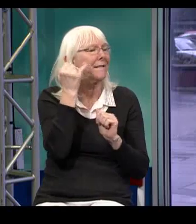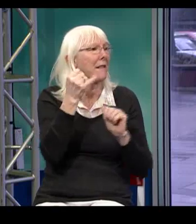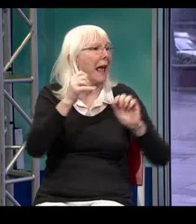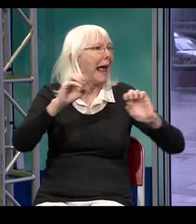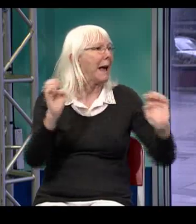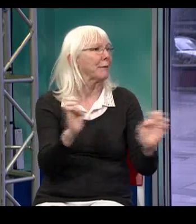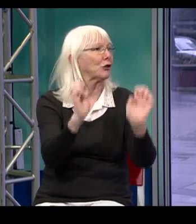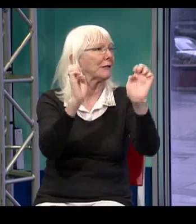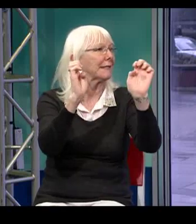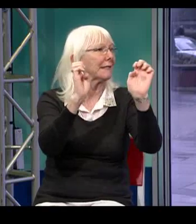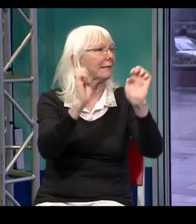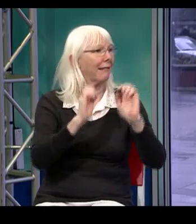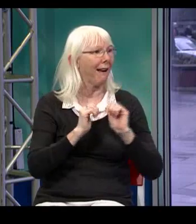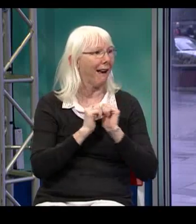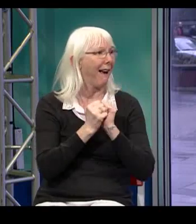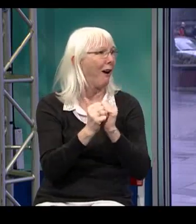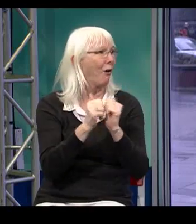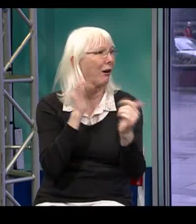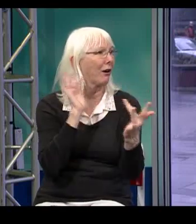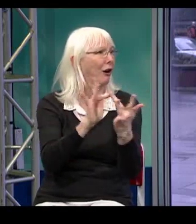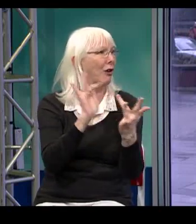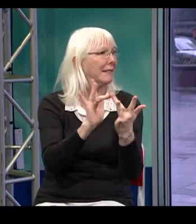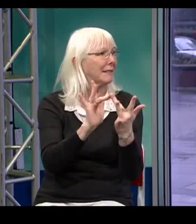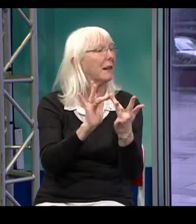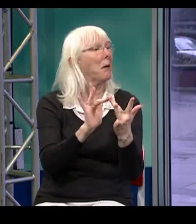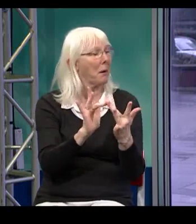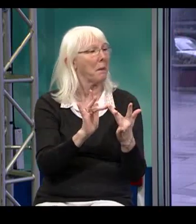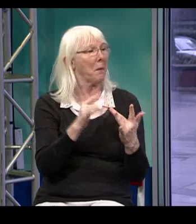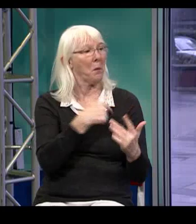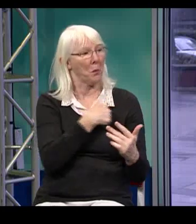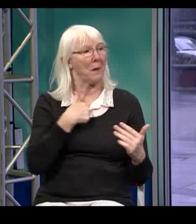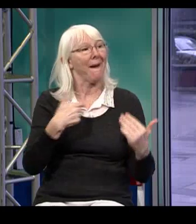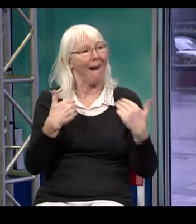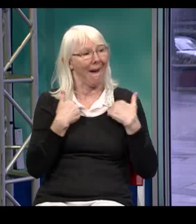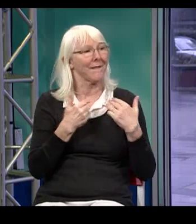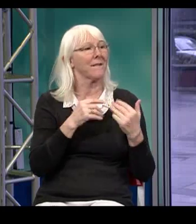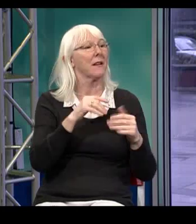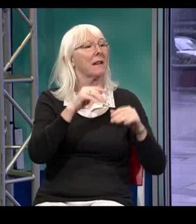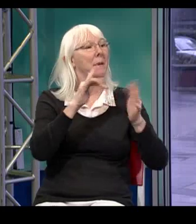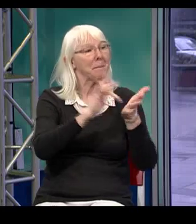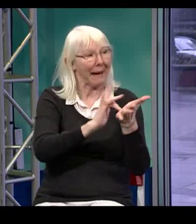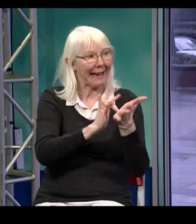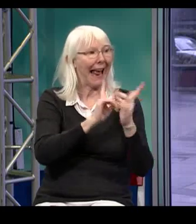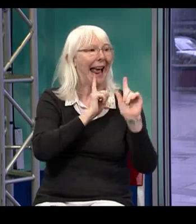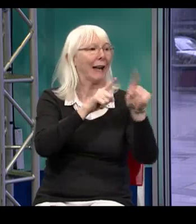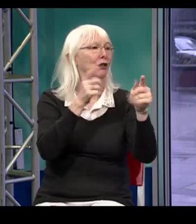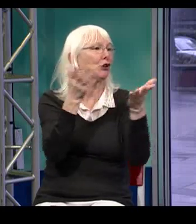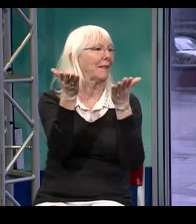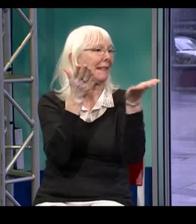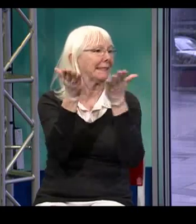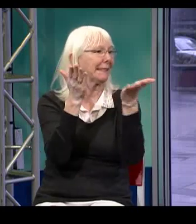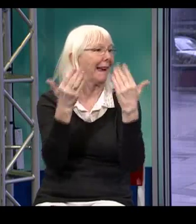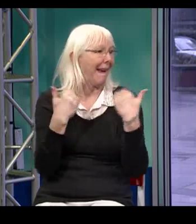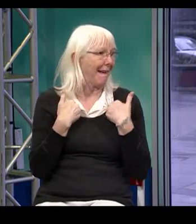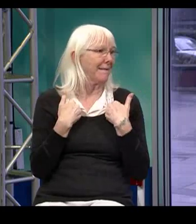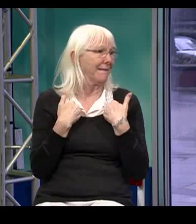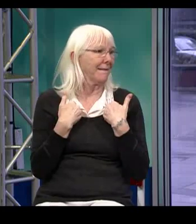appointments. We also provide emergencies as well. And so we do have an answering service